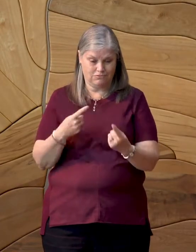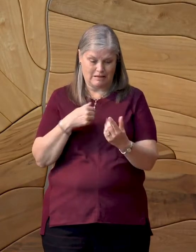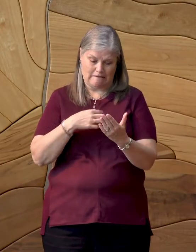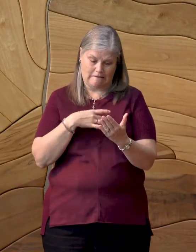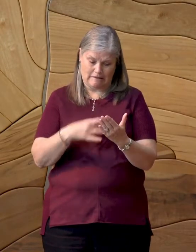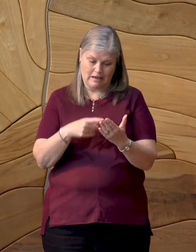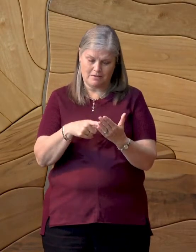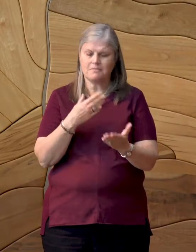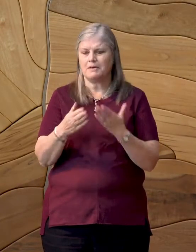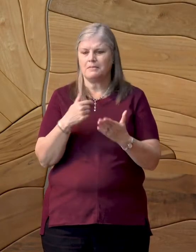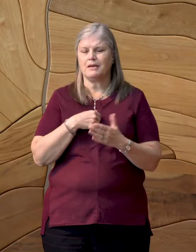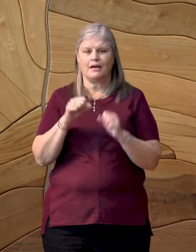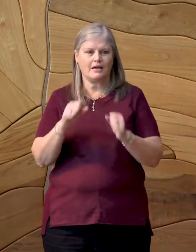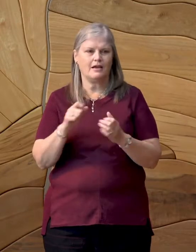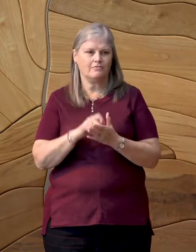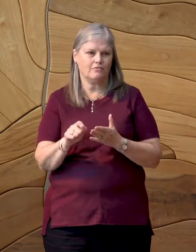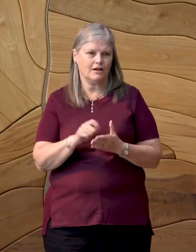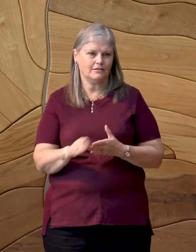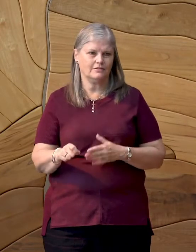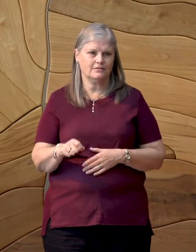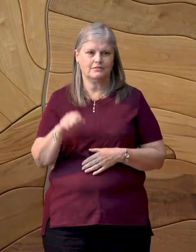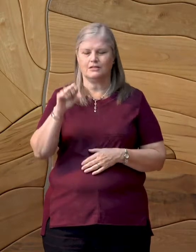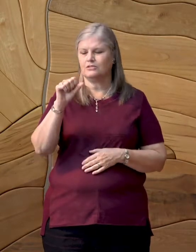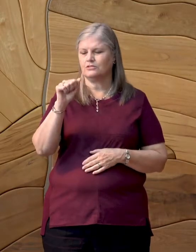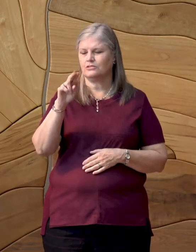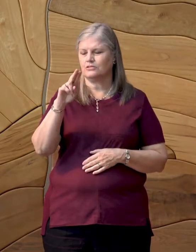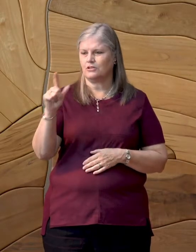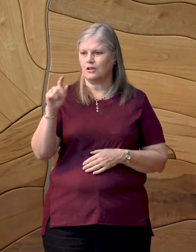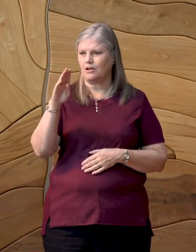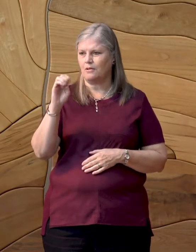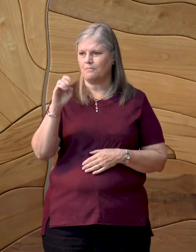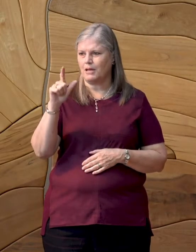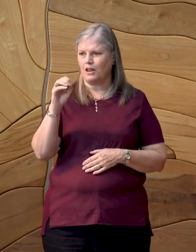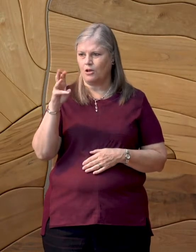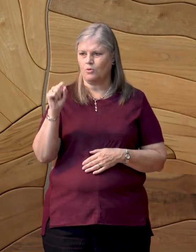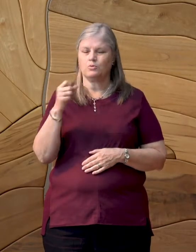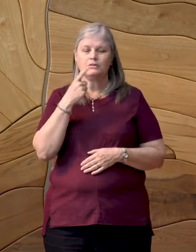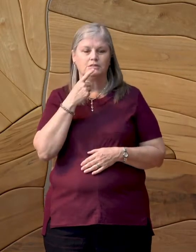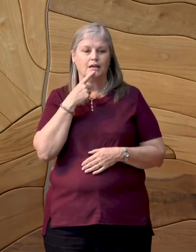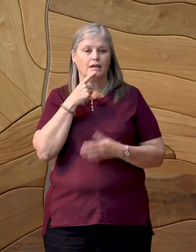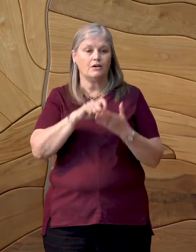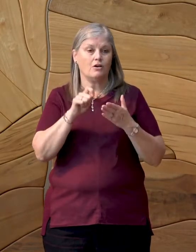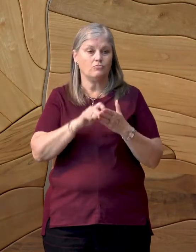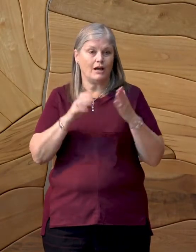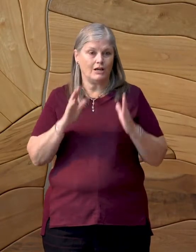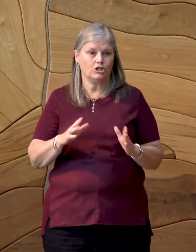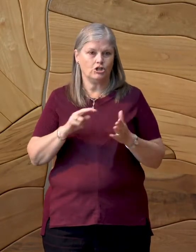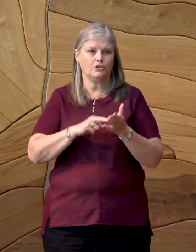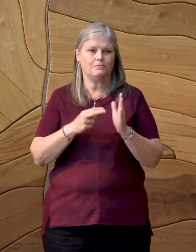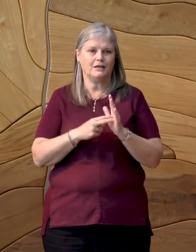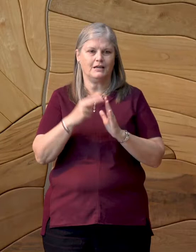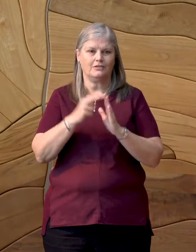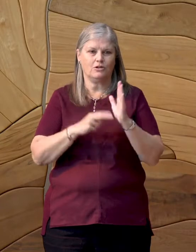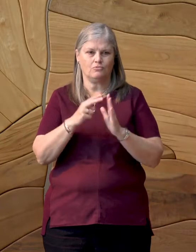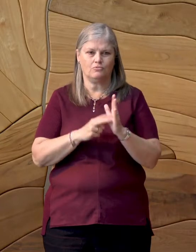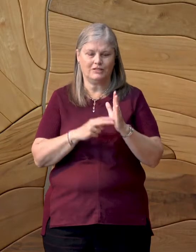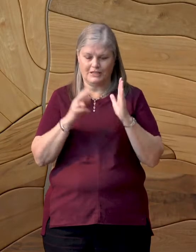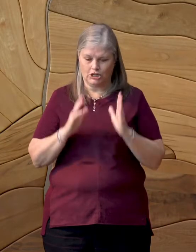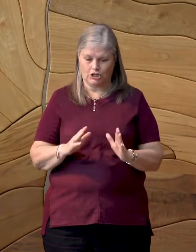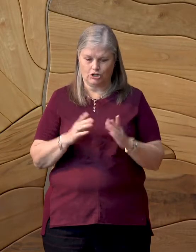admired. Saul Bellow says somewhere that a writer is a reader moved to emulation.